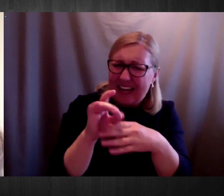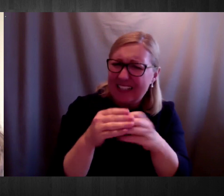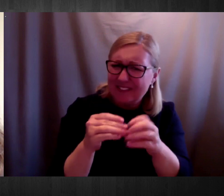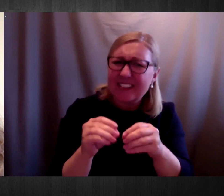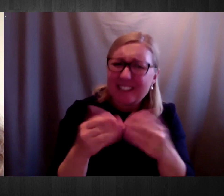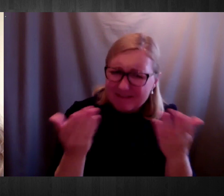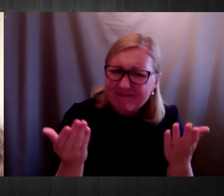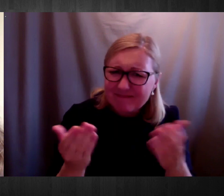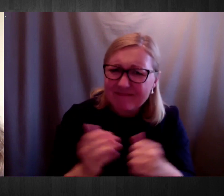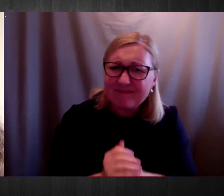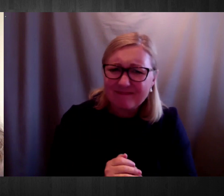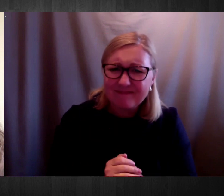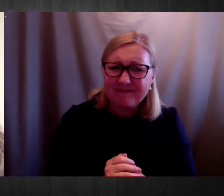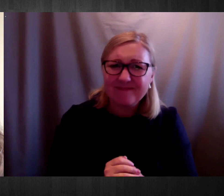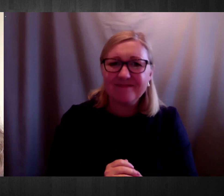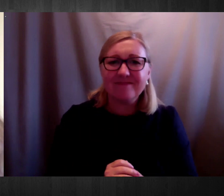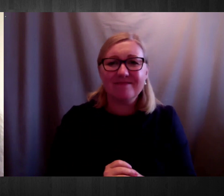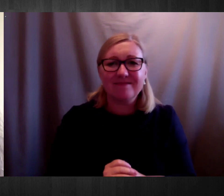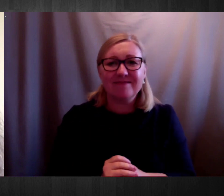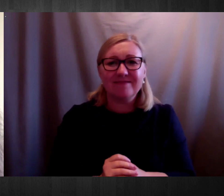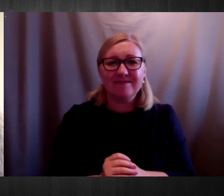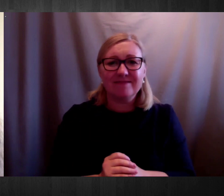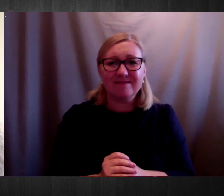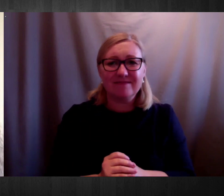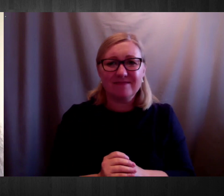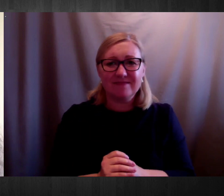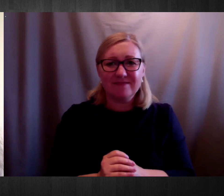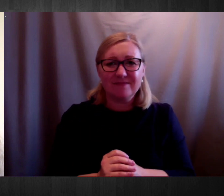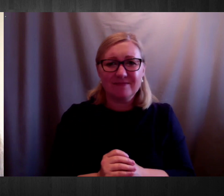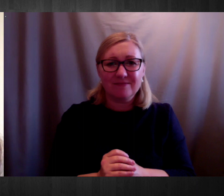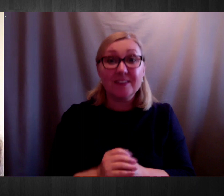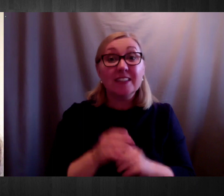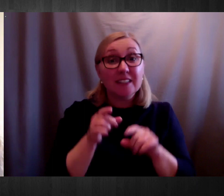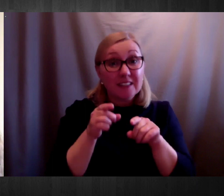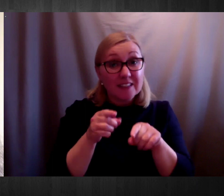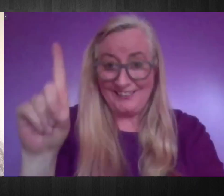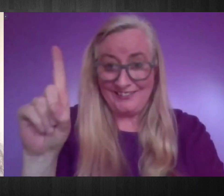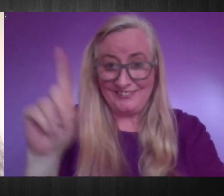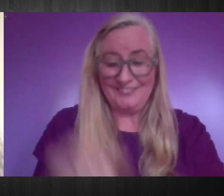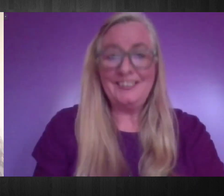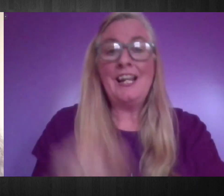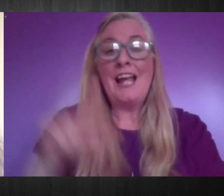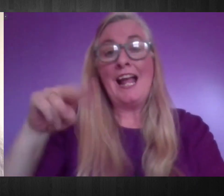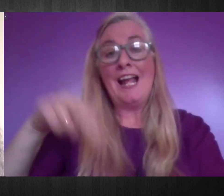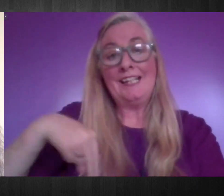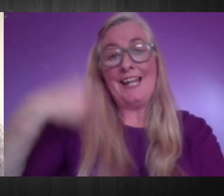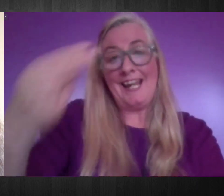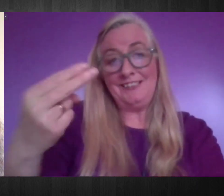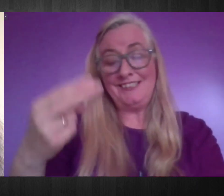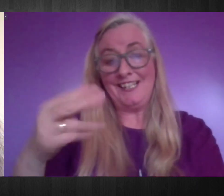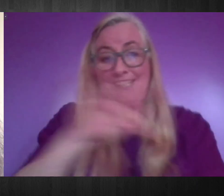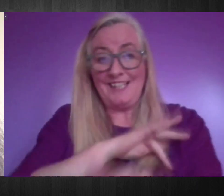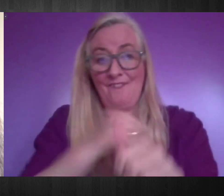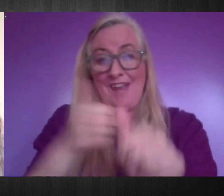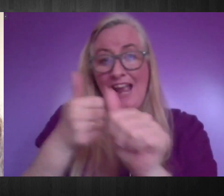That's great, so we heard a wee bit from Mairead, so we'll next hear from Dermot Lyons. He is a Leinster representative for the platform, and just for a little bit